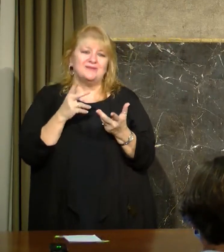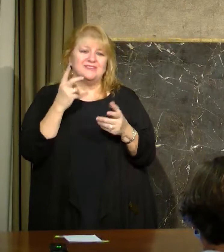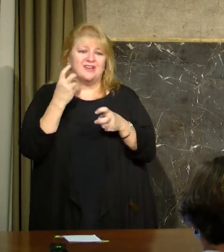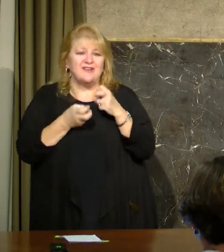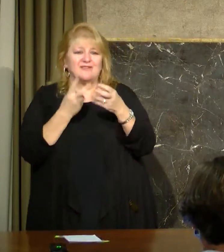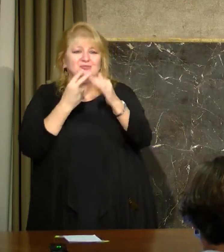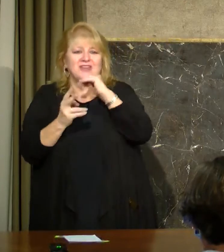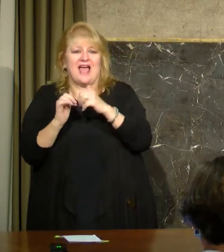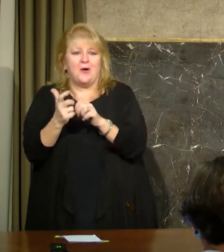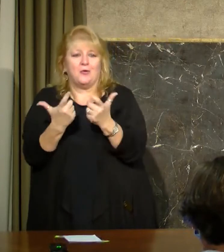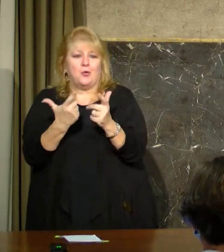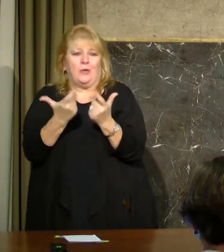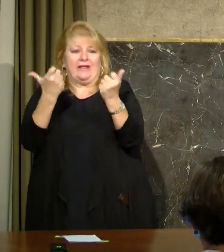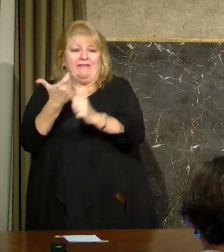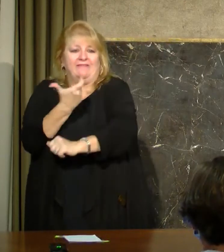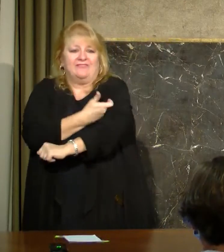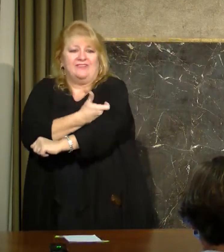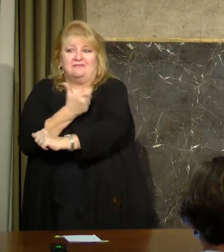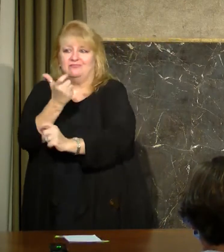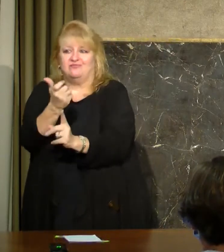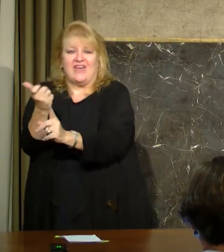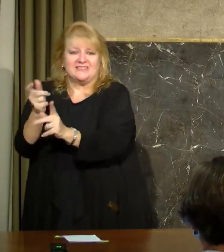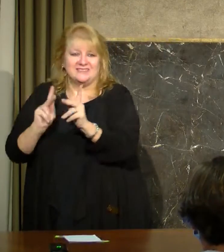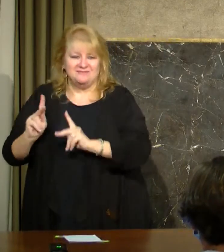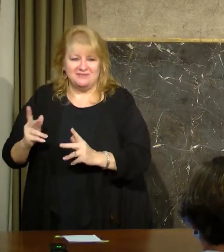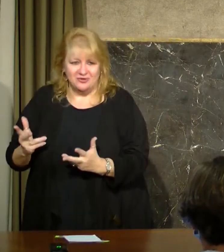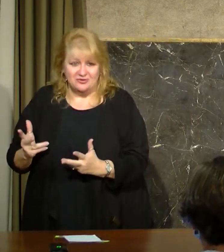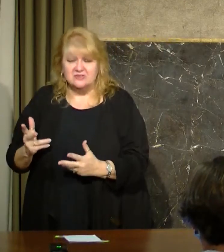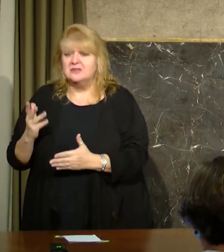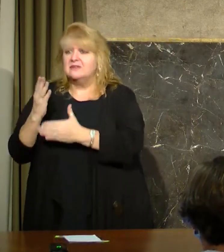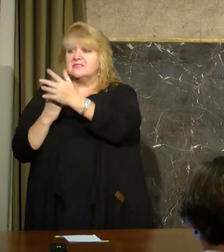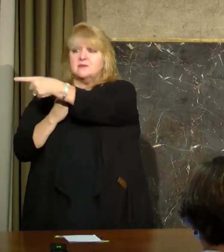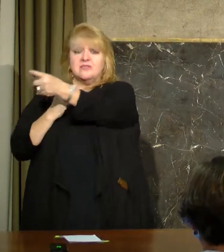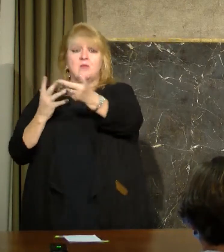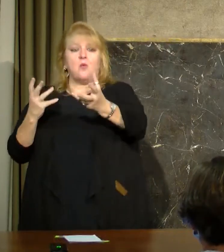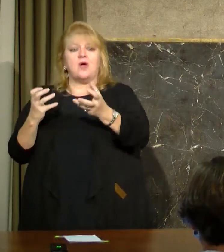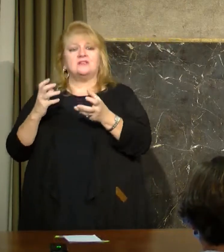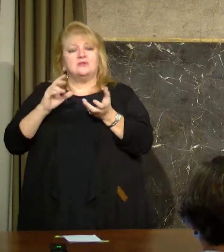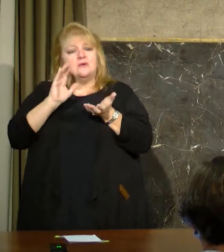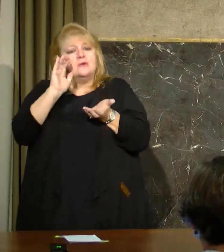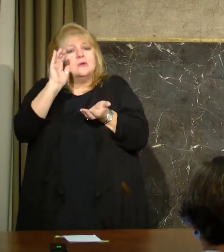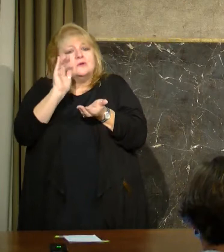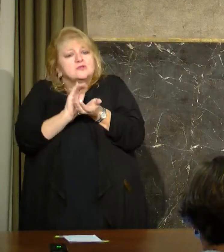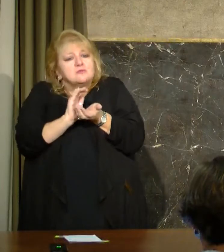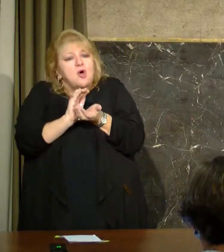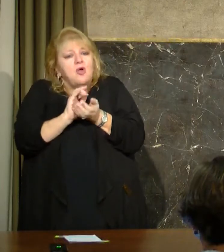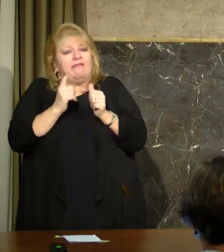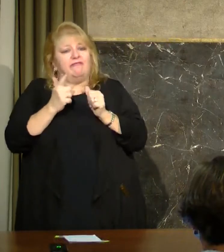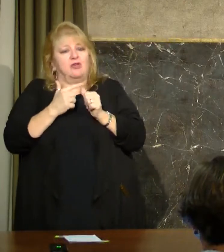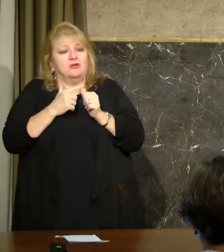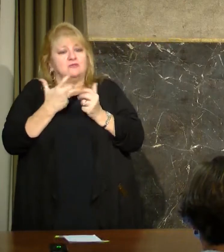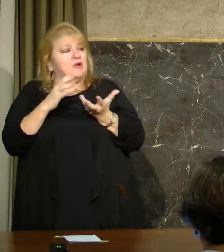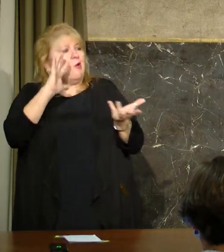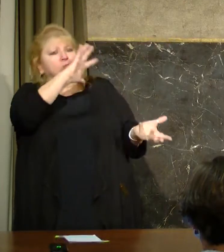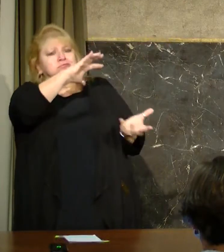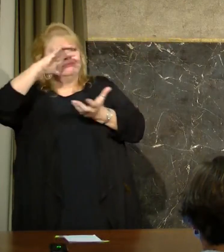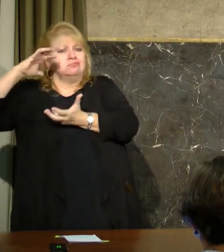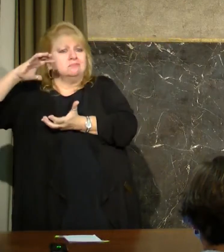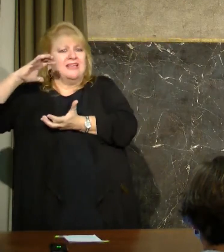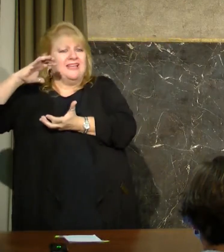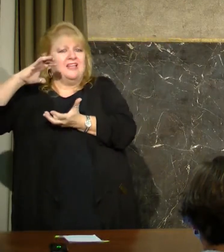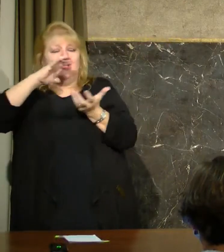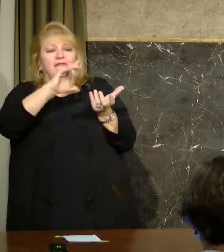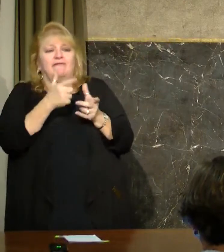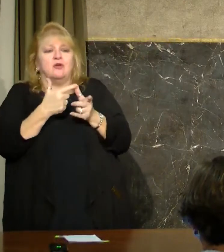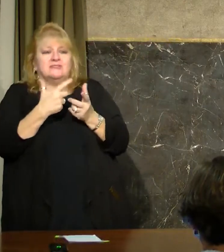And I think a lot of providers, rightly so, wanted to take smaller allotments at first when they were still learning